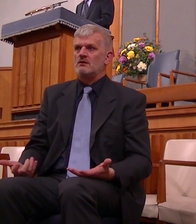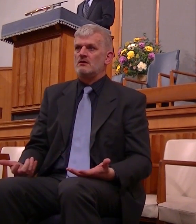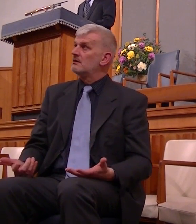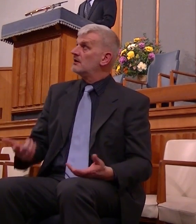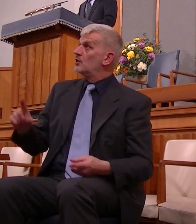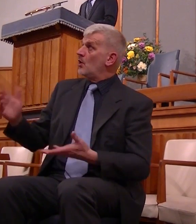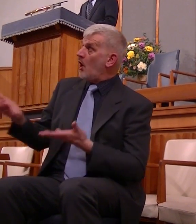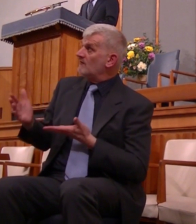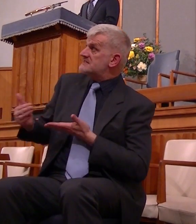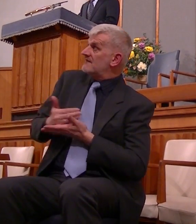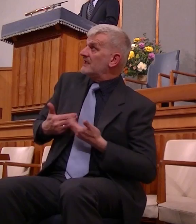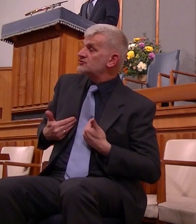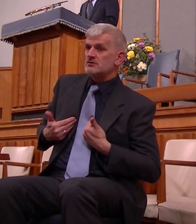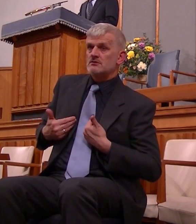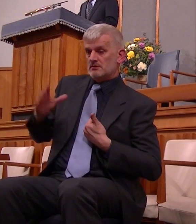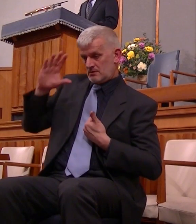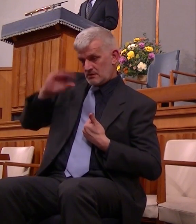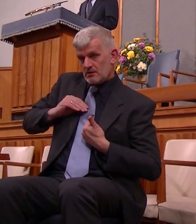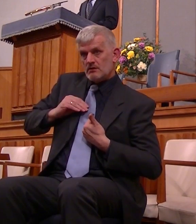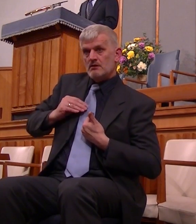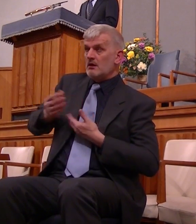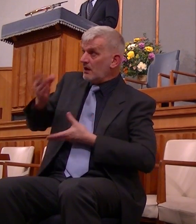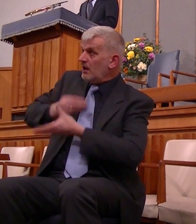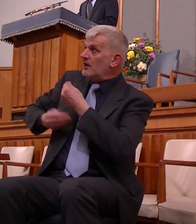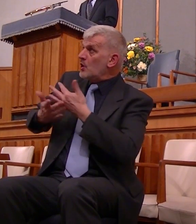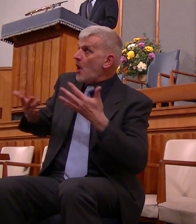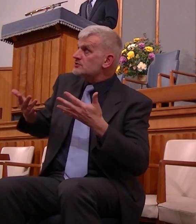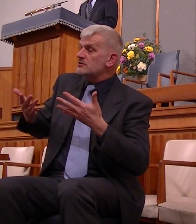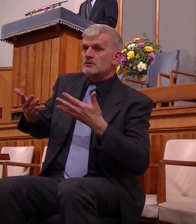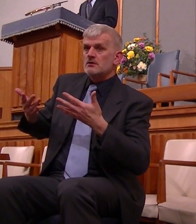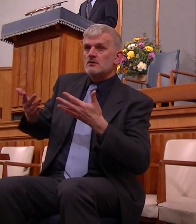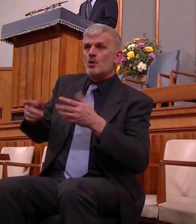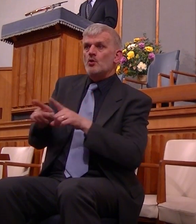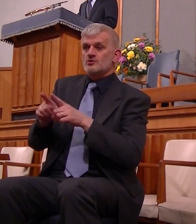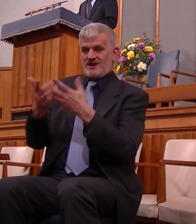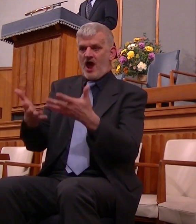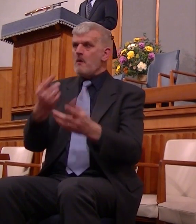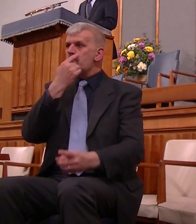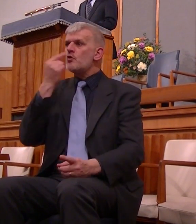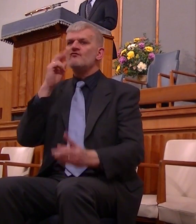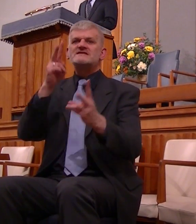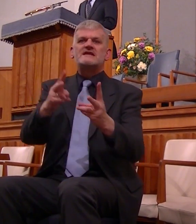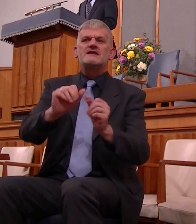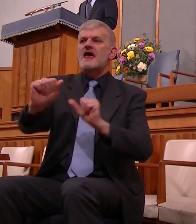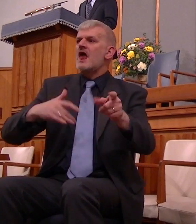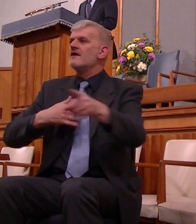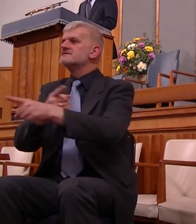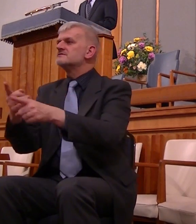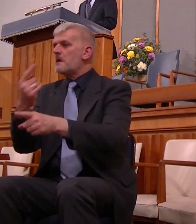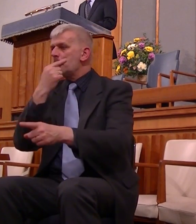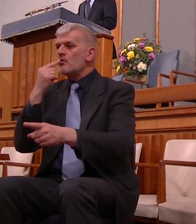at the first began to be spoken by the Lord and was confirmed unto us by them